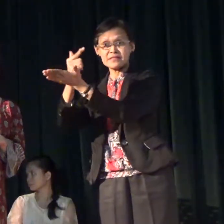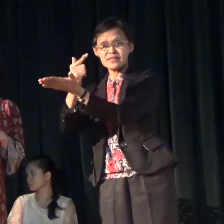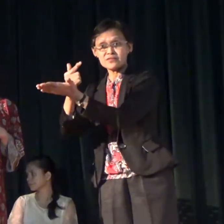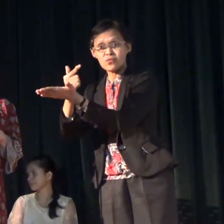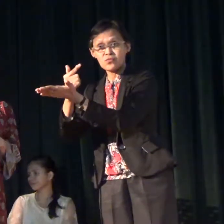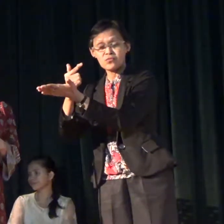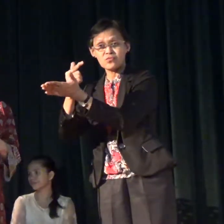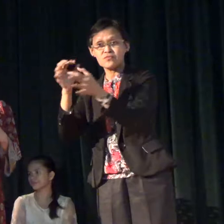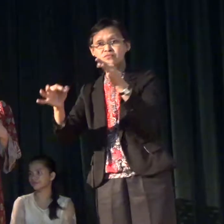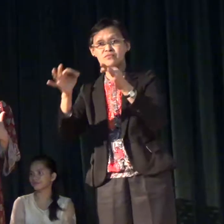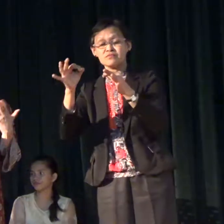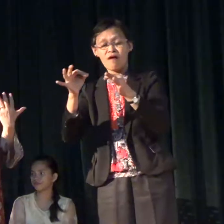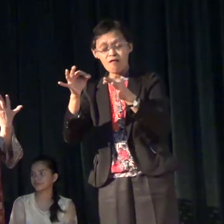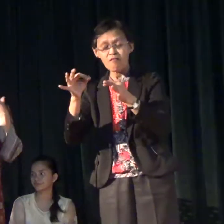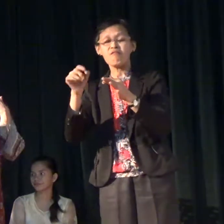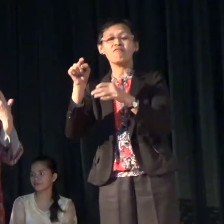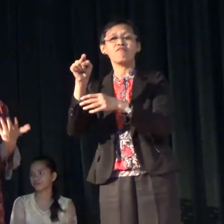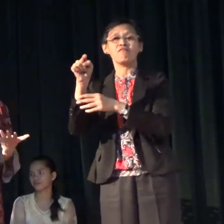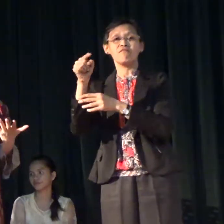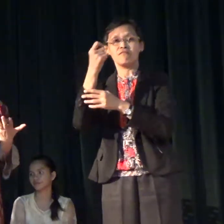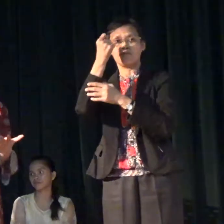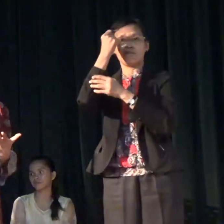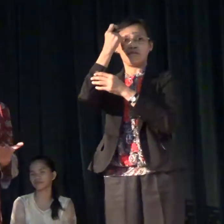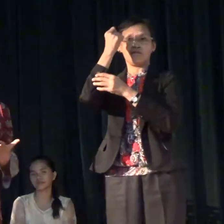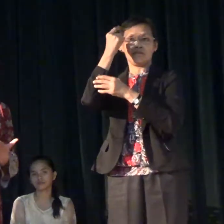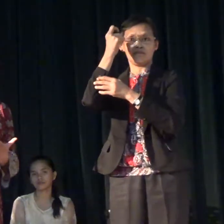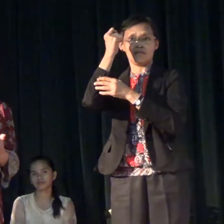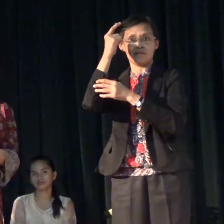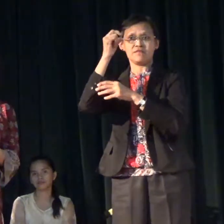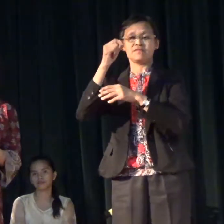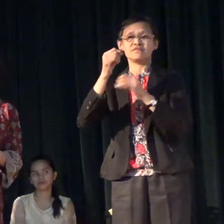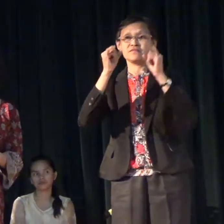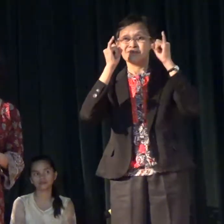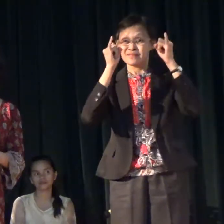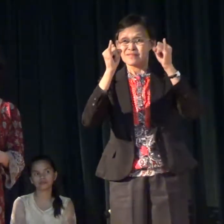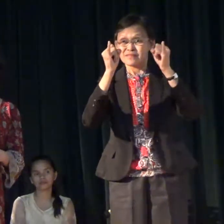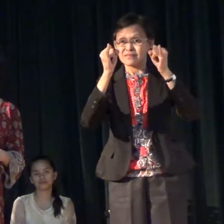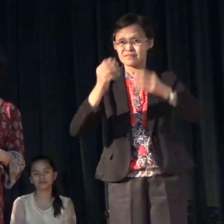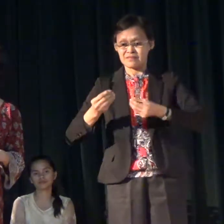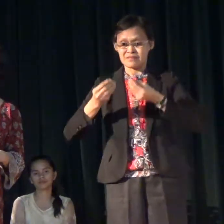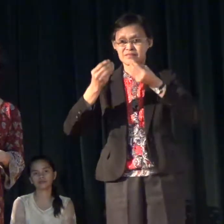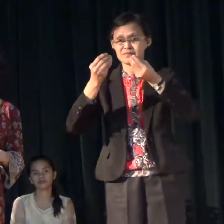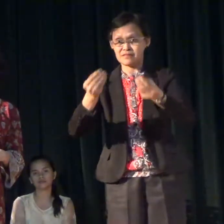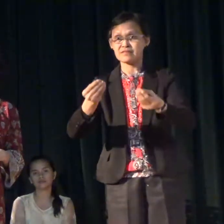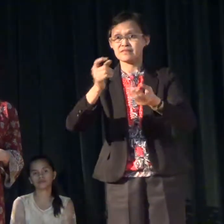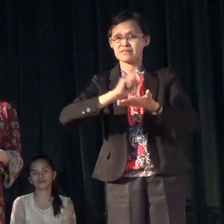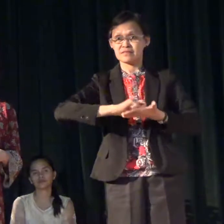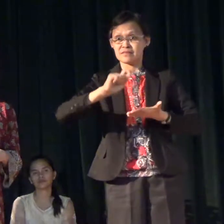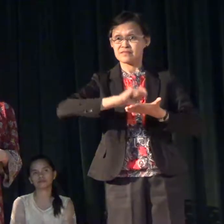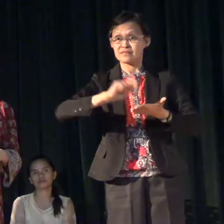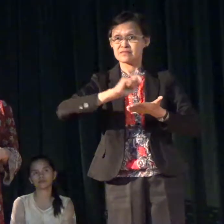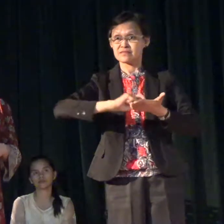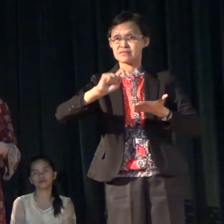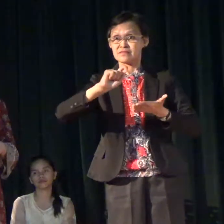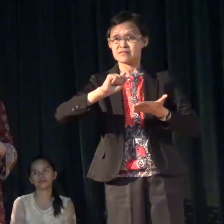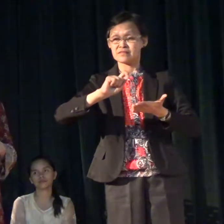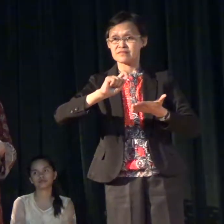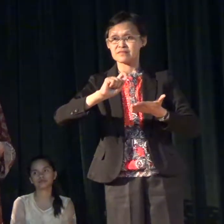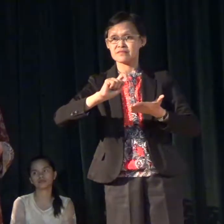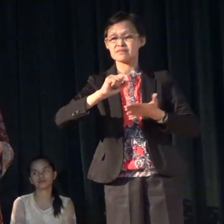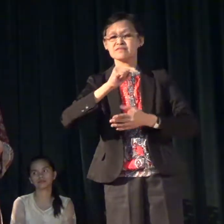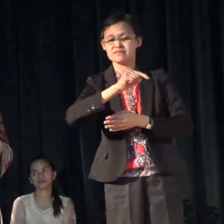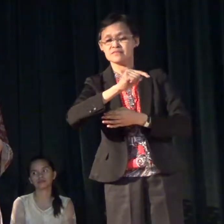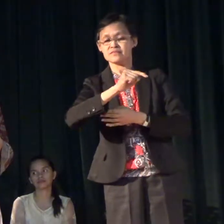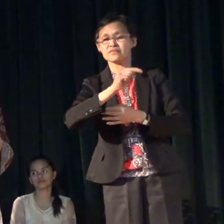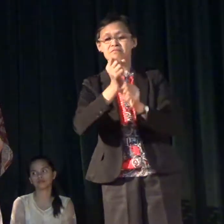when they are able to understand the instructions that are given in a written manner that